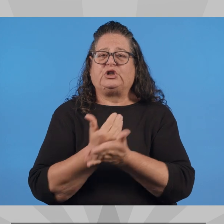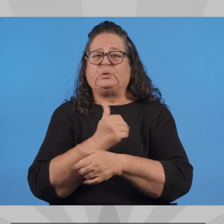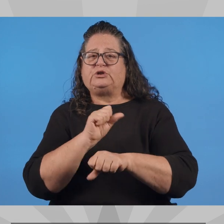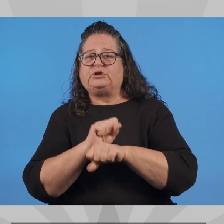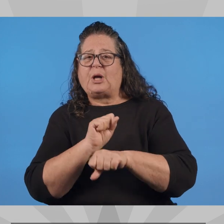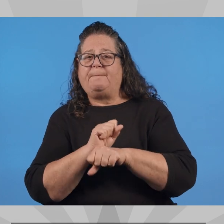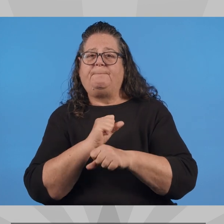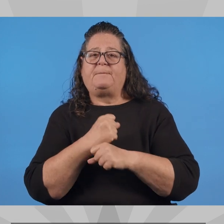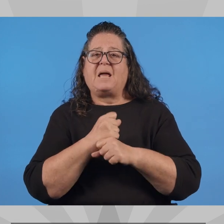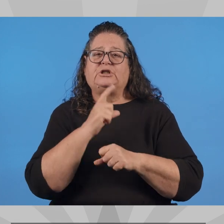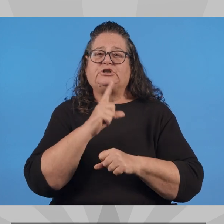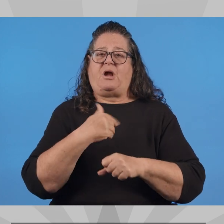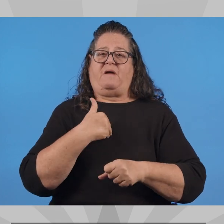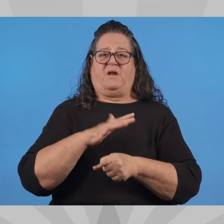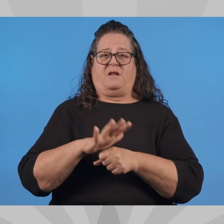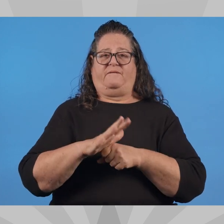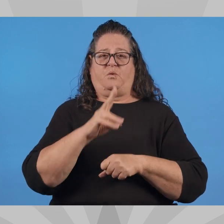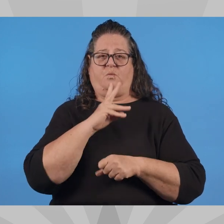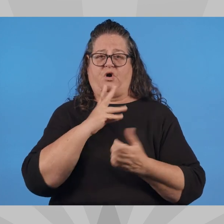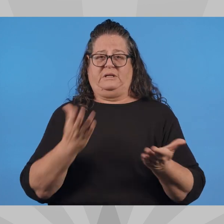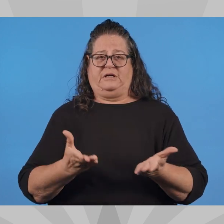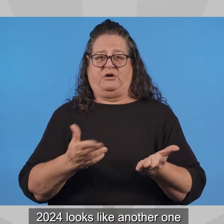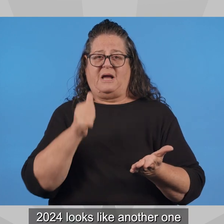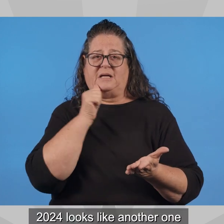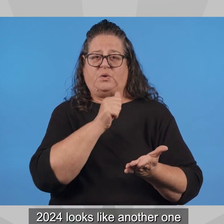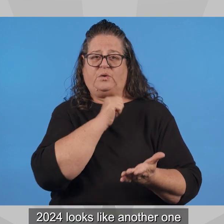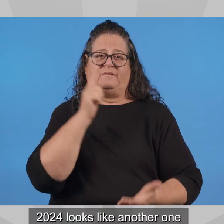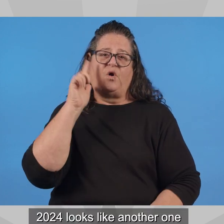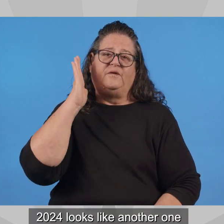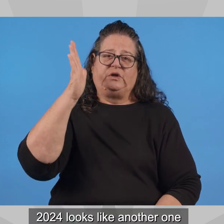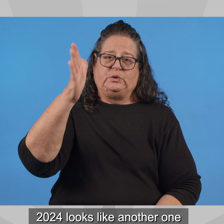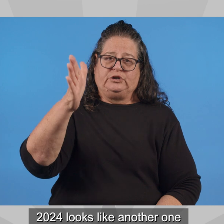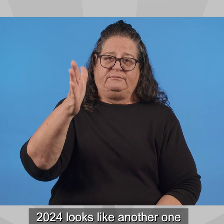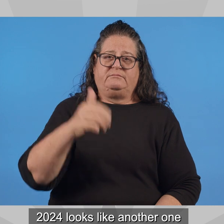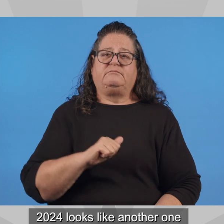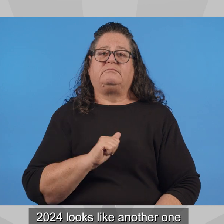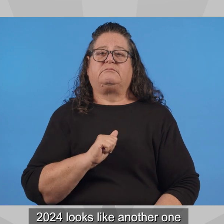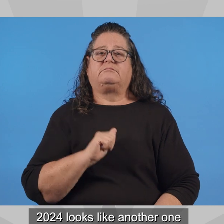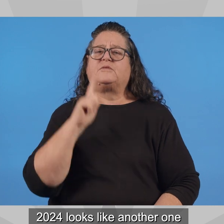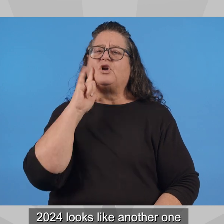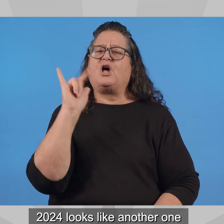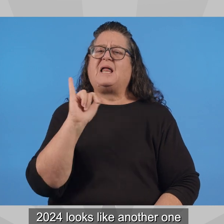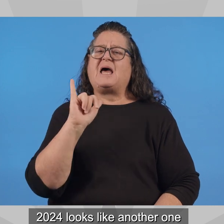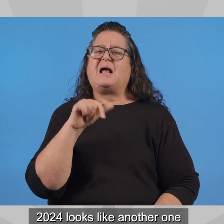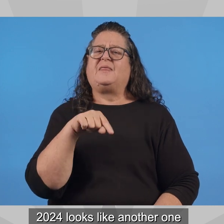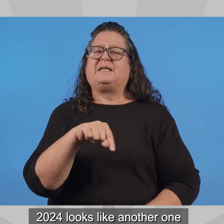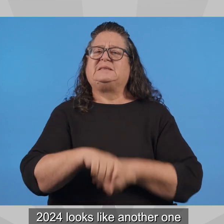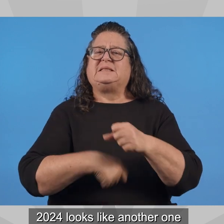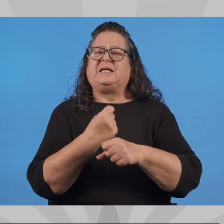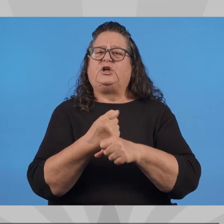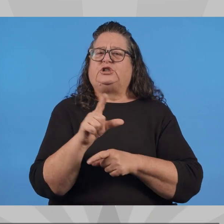ensuring Arizona's water future. 2024 looks like another one of those years where